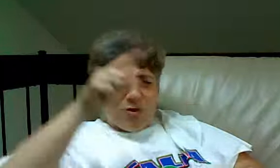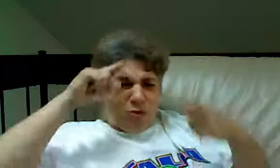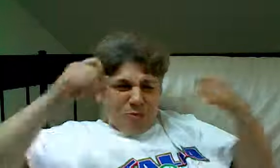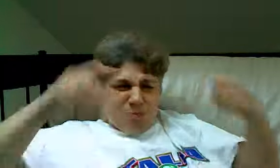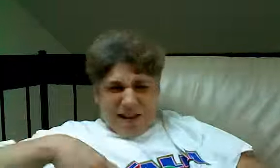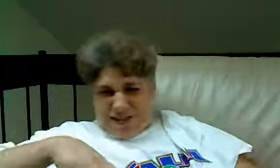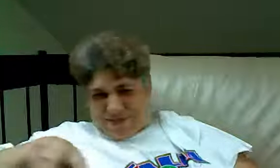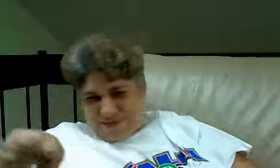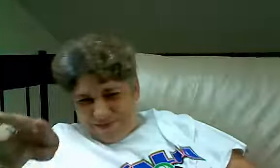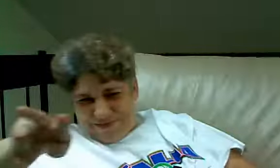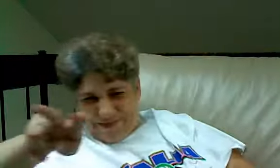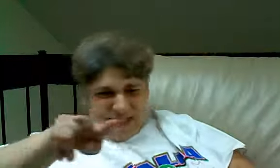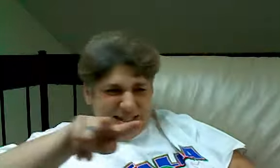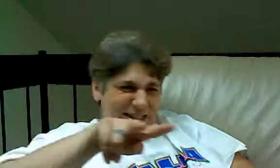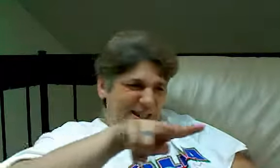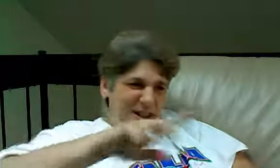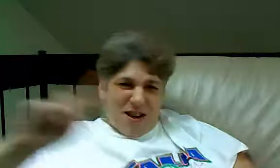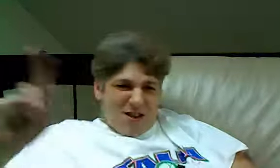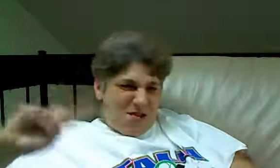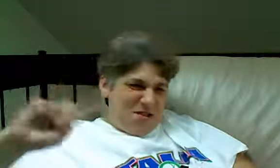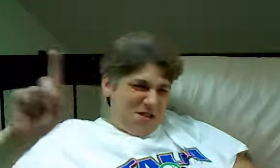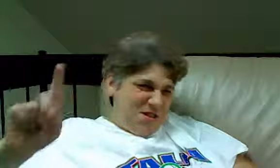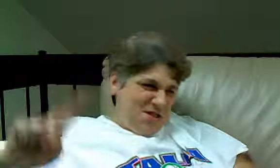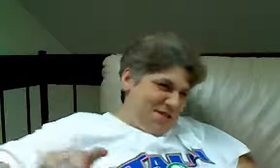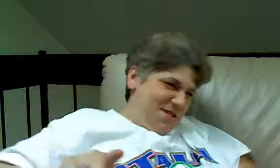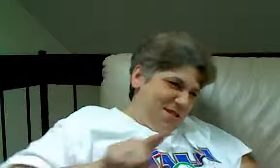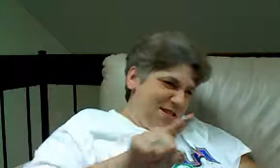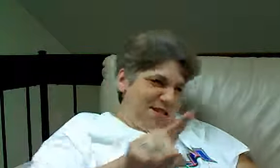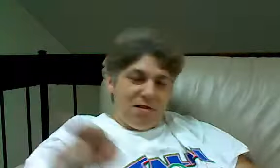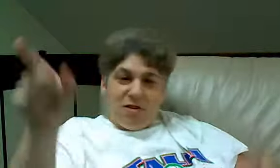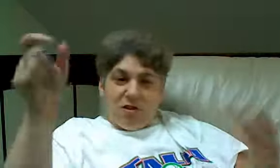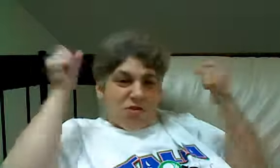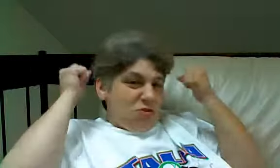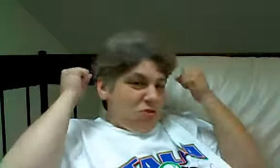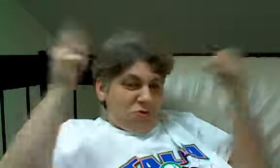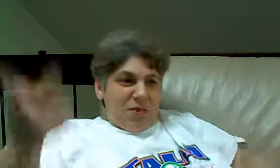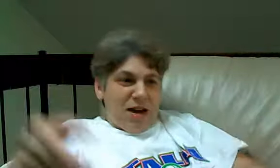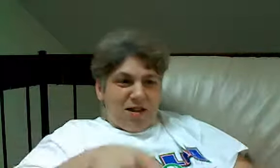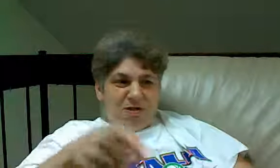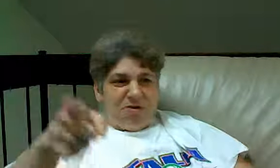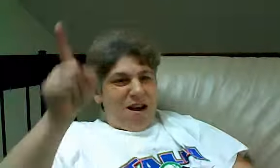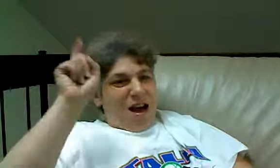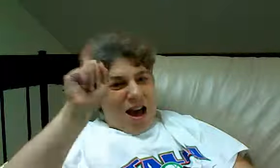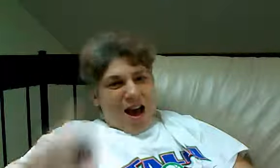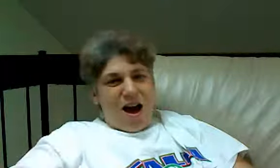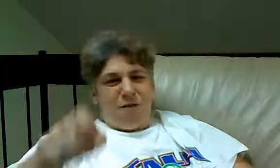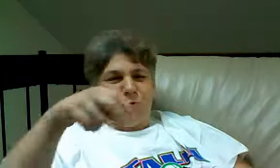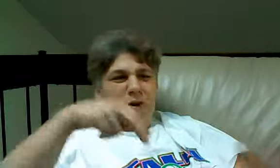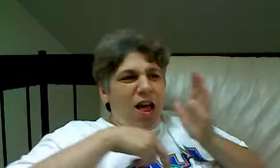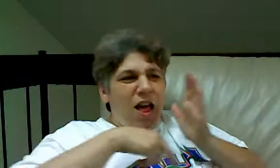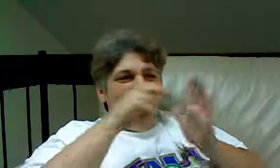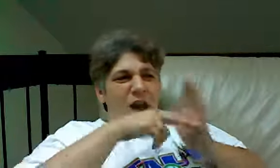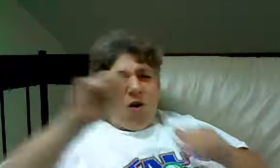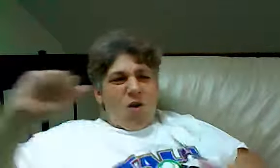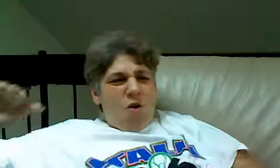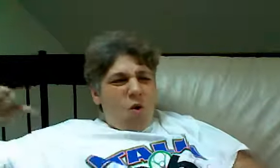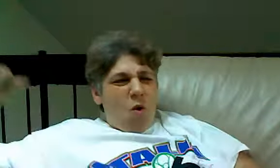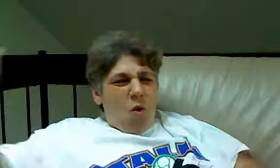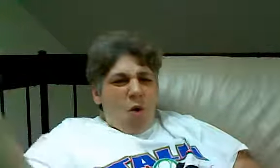We've been working really hard on the bike for Jared Allen's homes for wounded warriors. We're finished wall-of-application, and Vinny and I have the bike spit down. Ready to go to paint